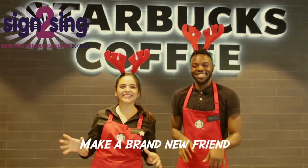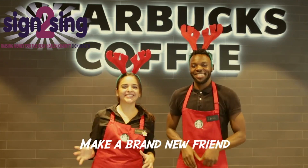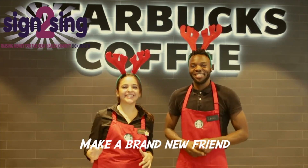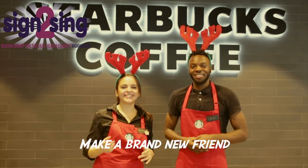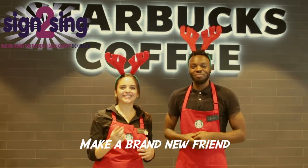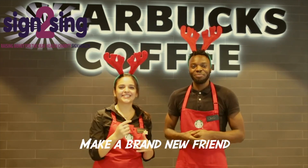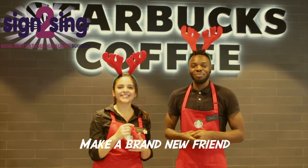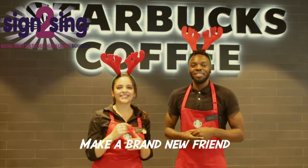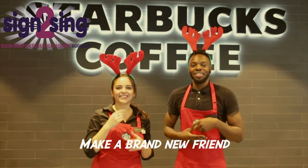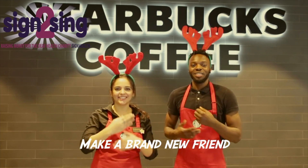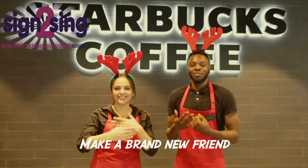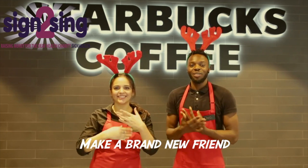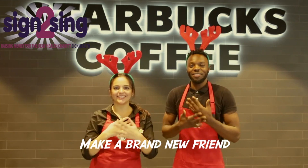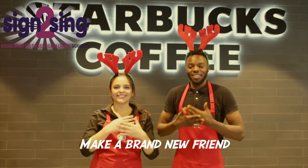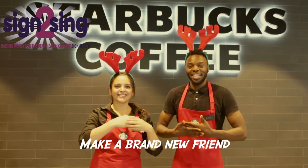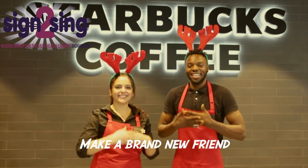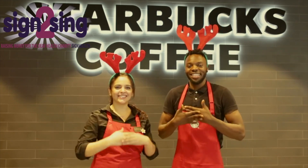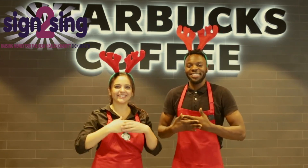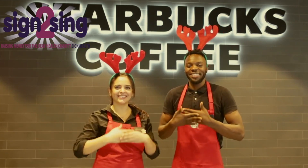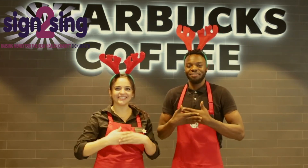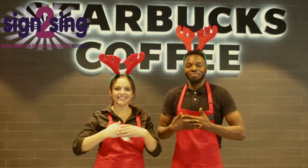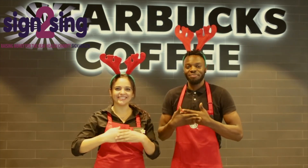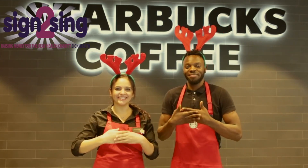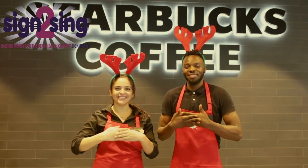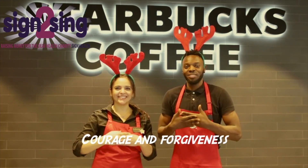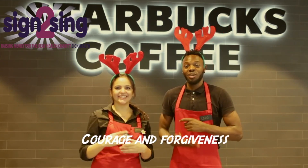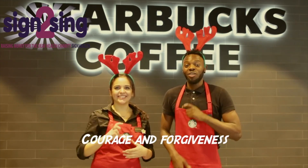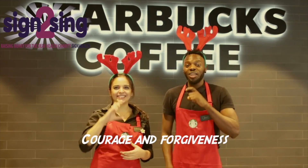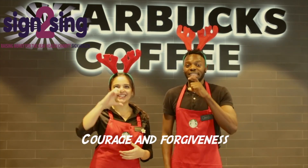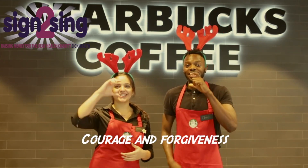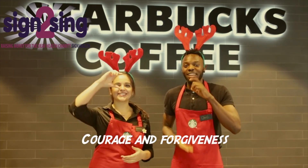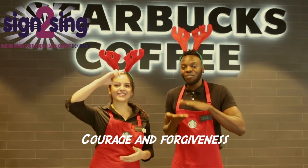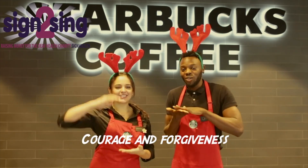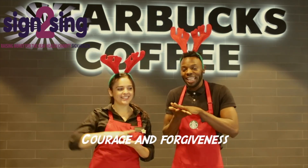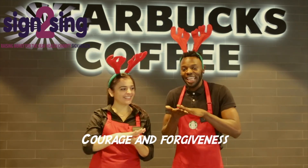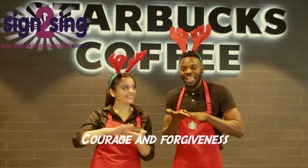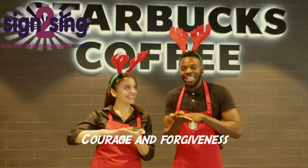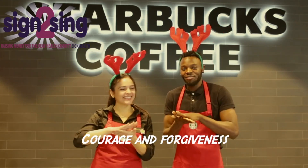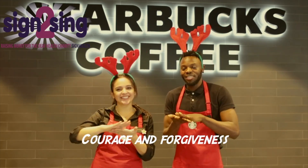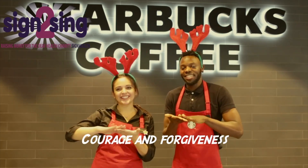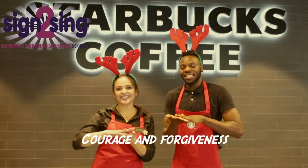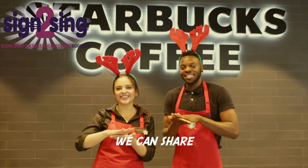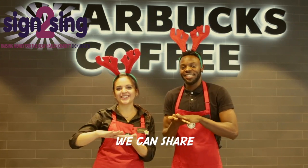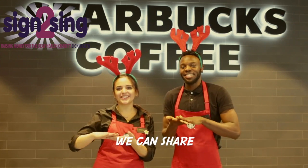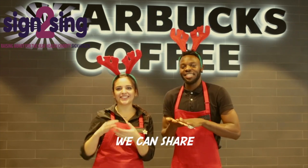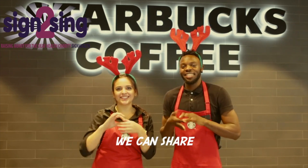a brand new friend The courage and forgiveness We can